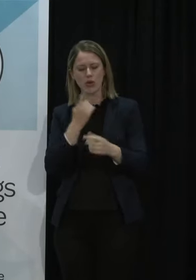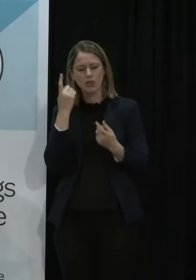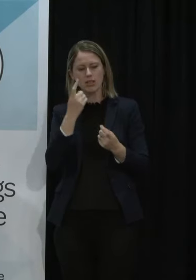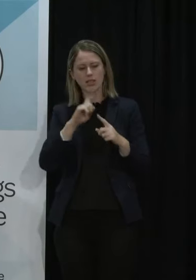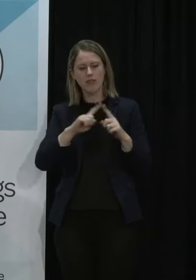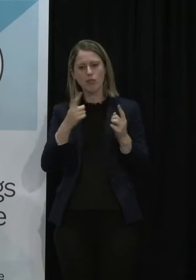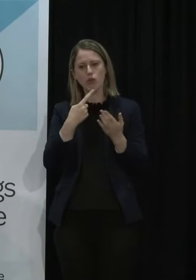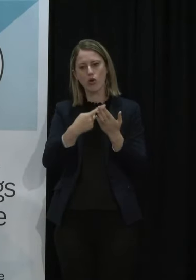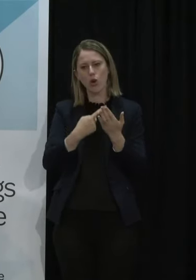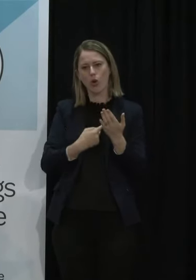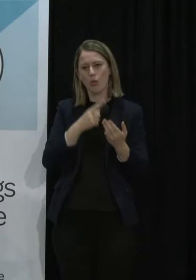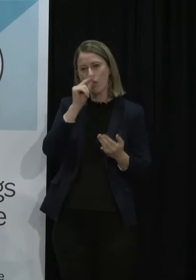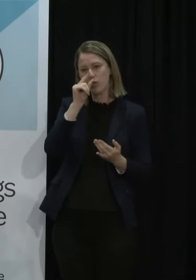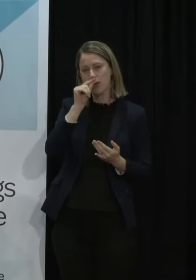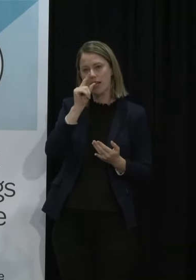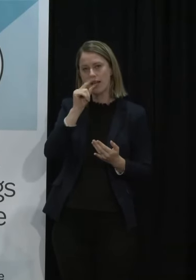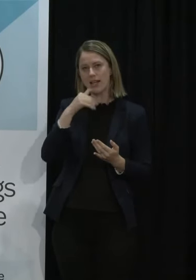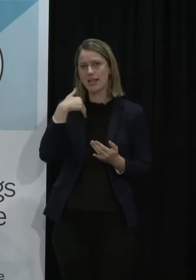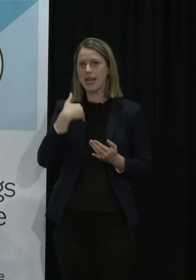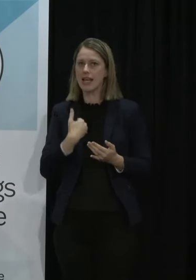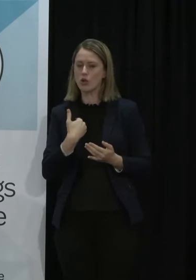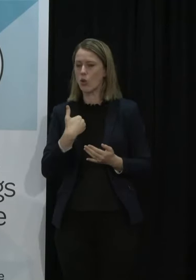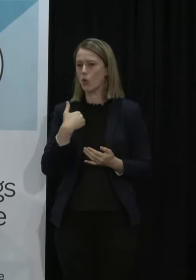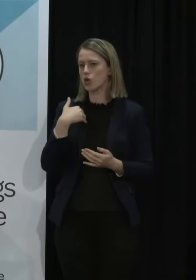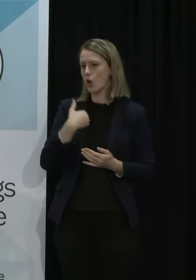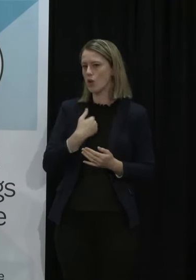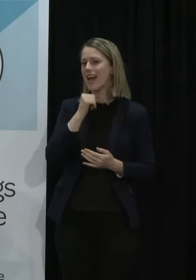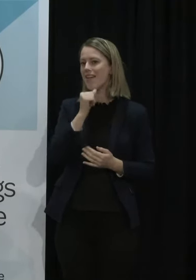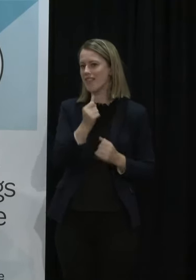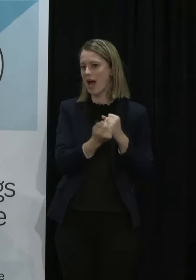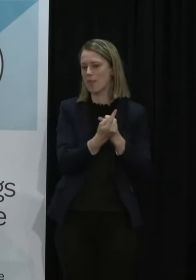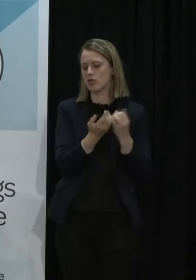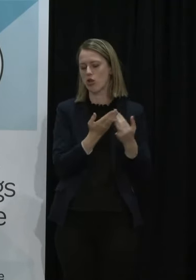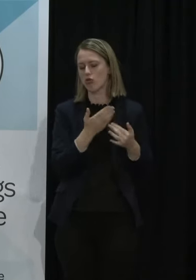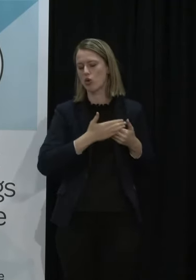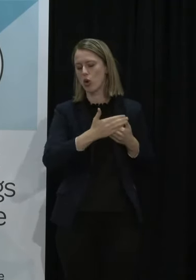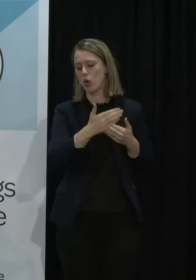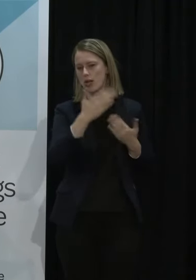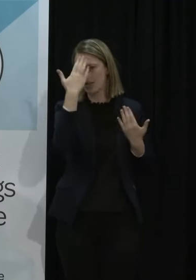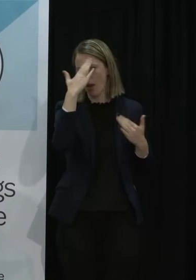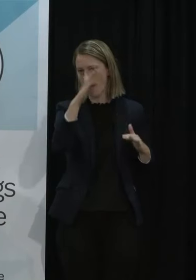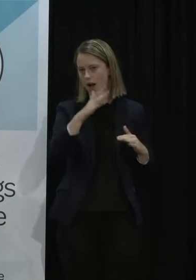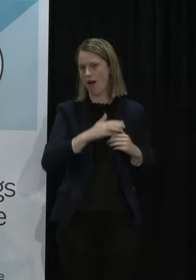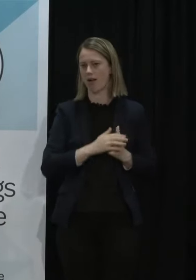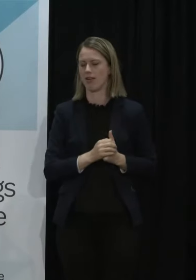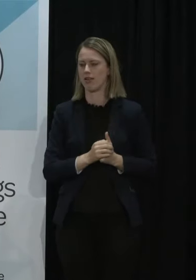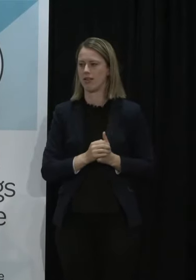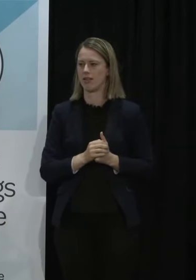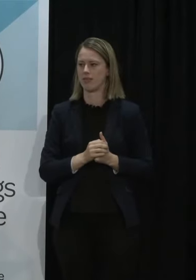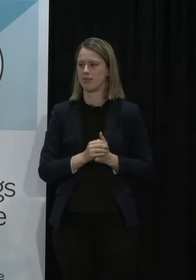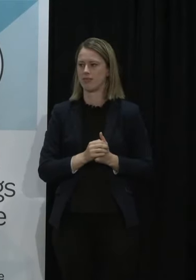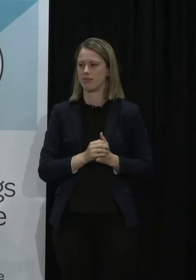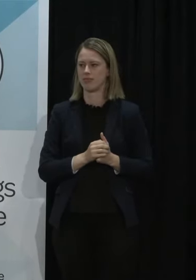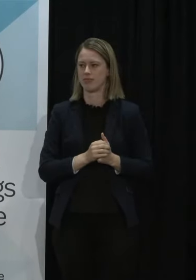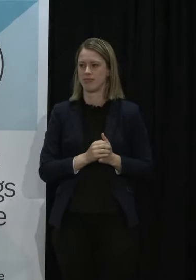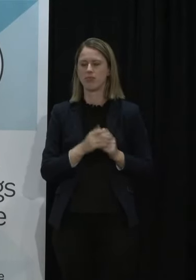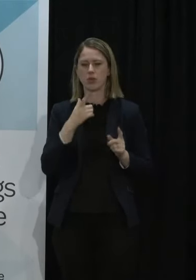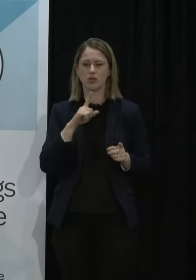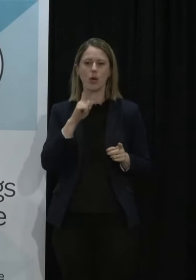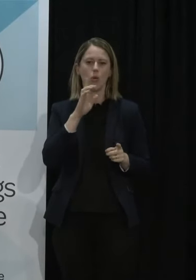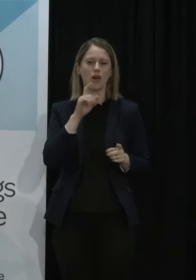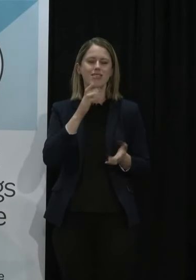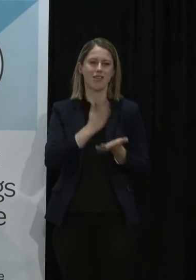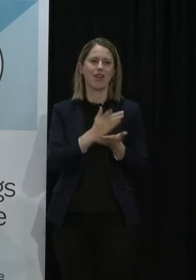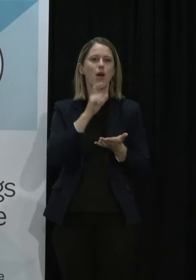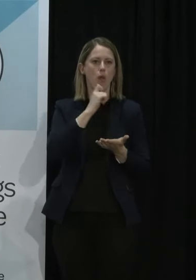protocols that we may or may not need should that occur over the coming weeks because it is a when not an if